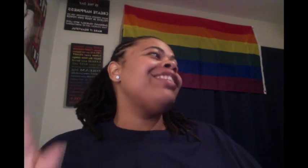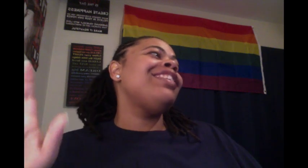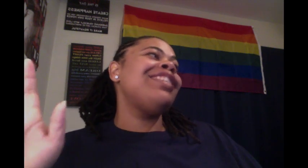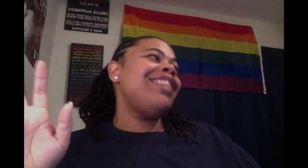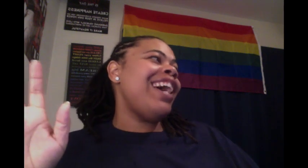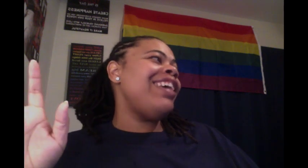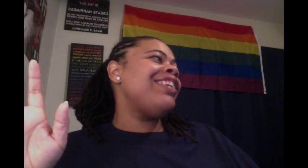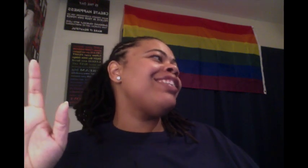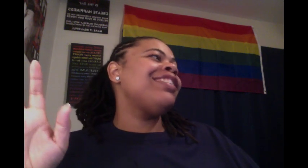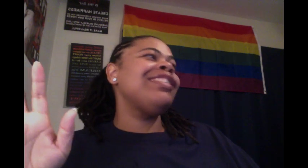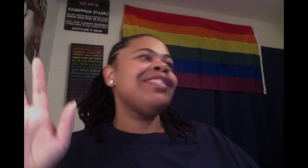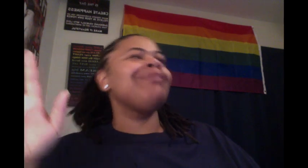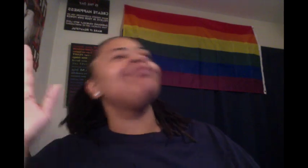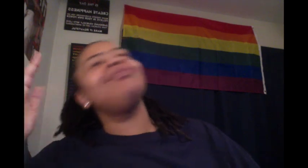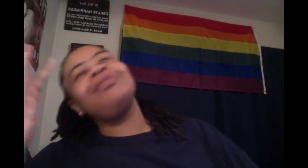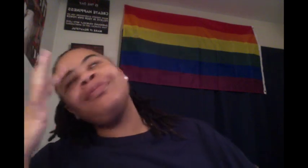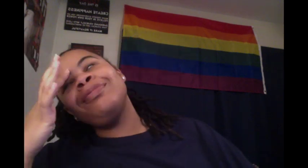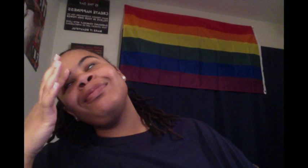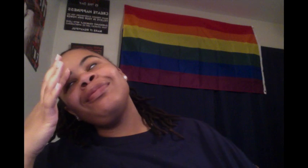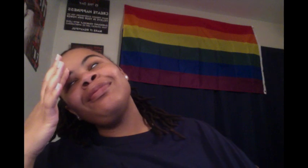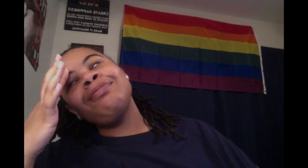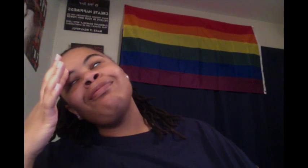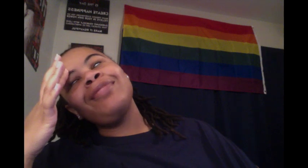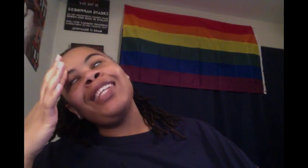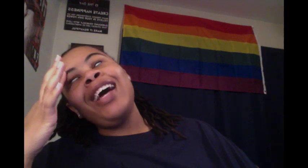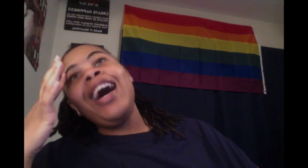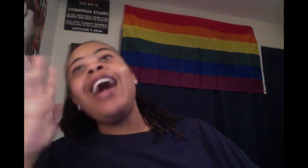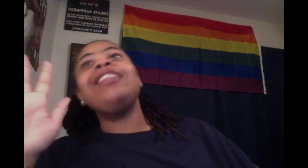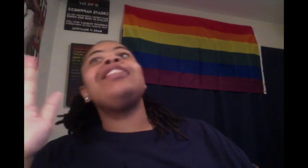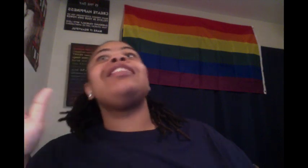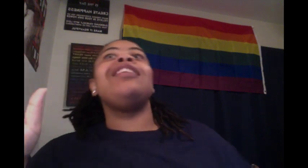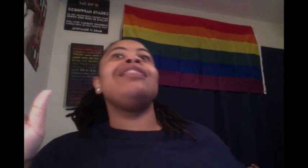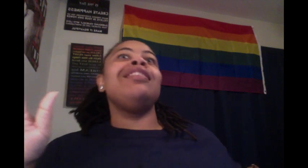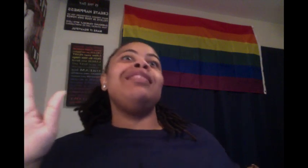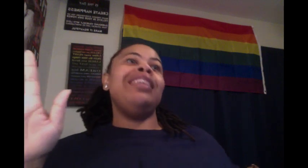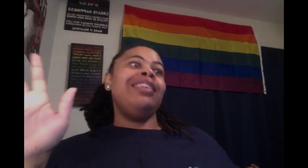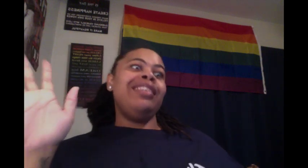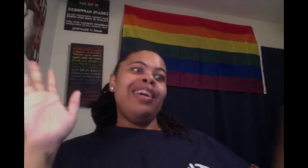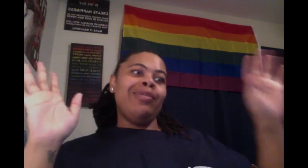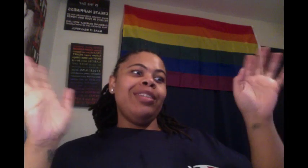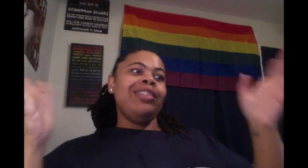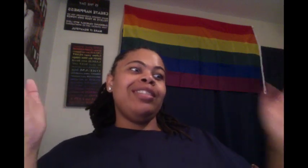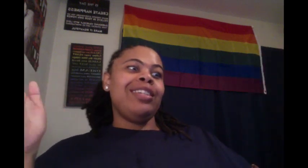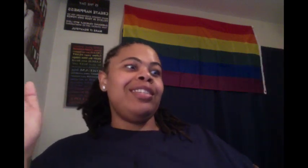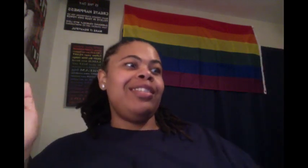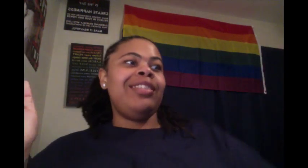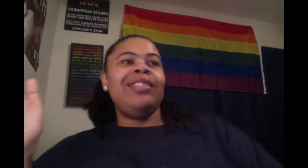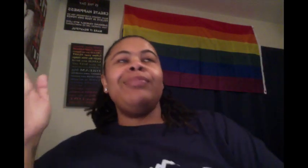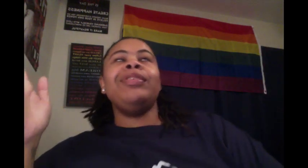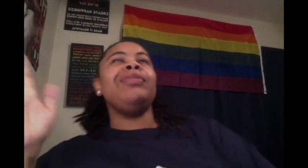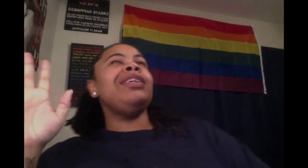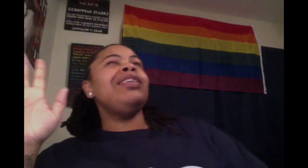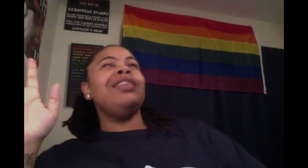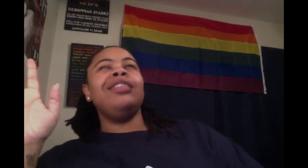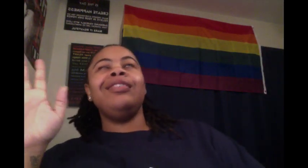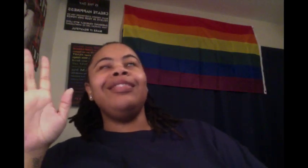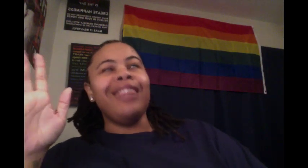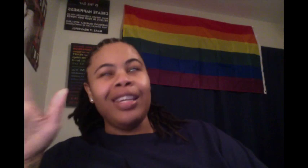Listen, like, I just saw something that really just put me in a negative